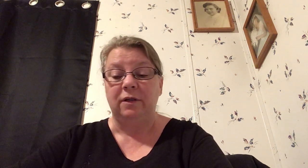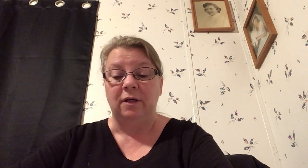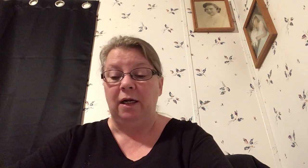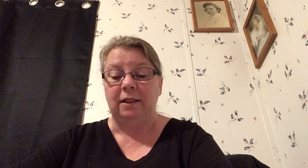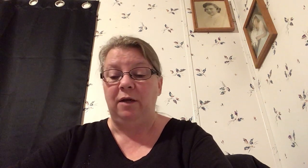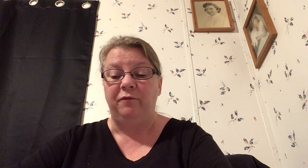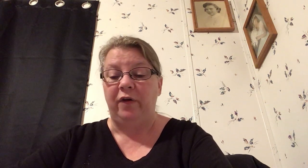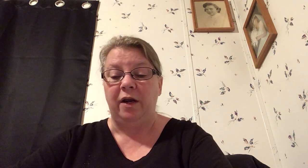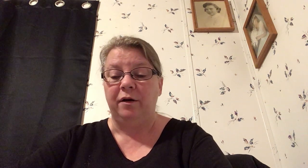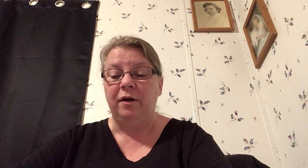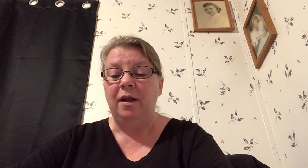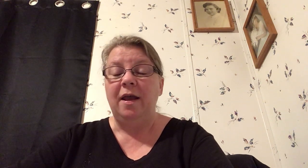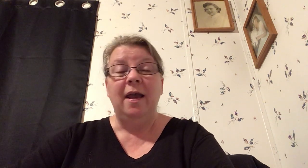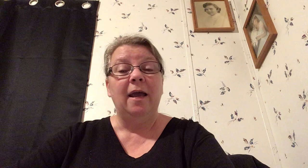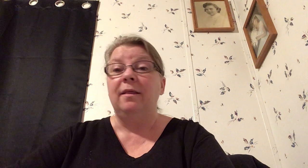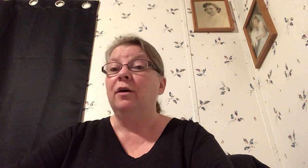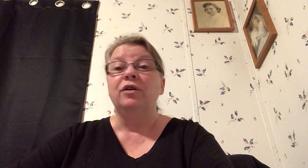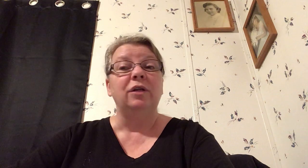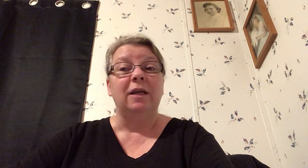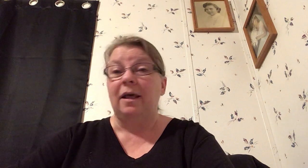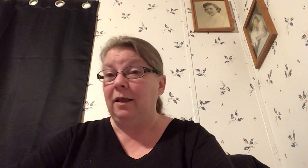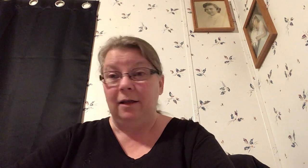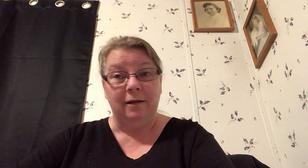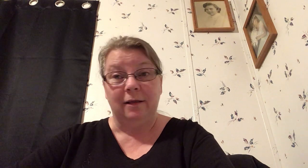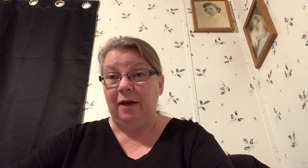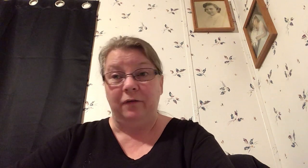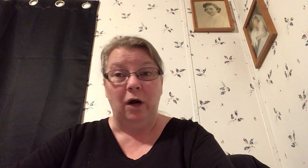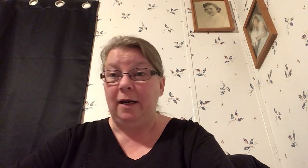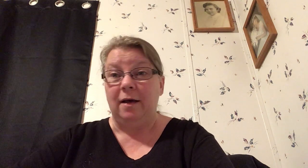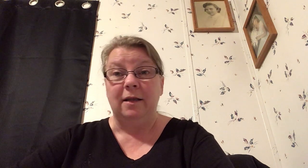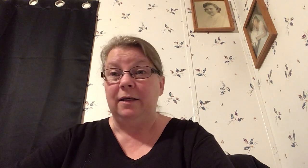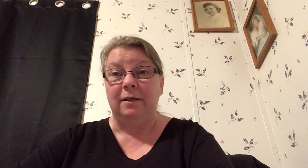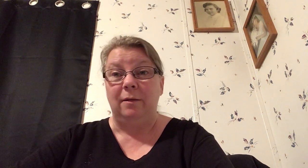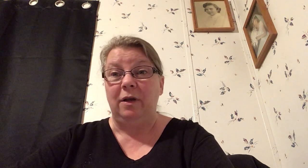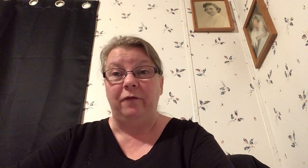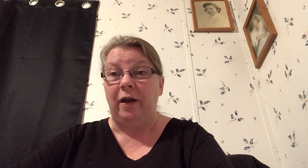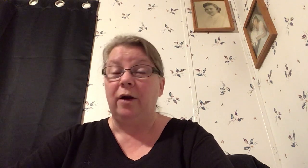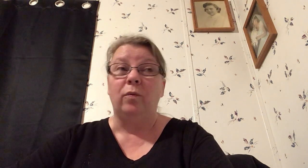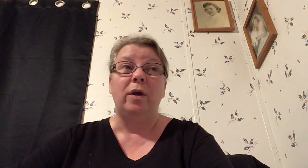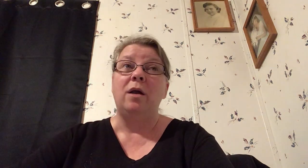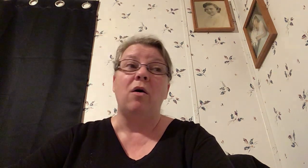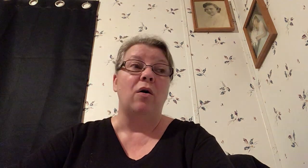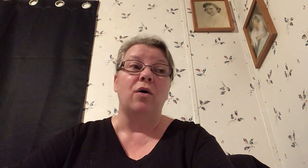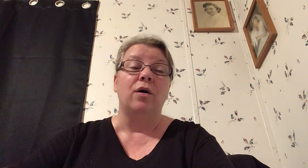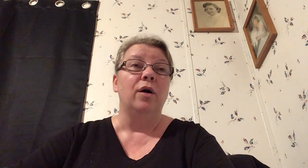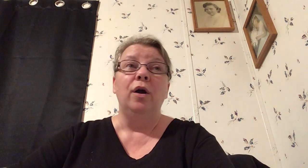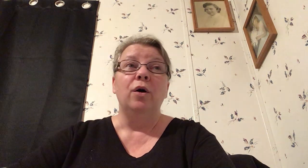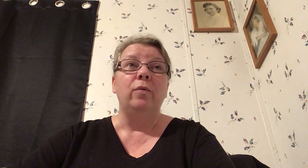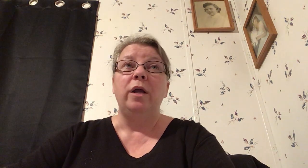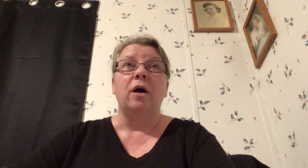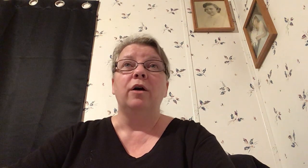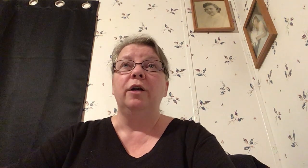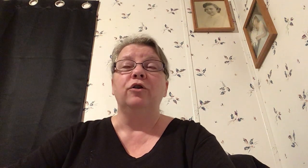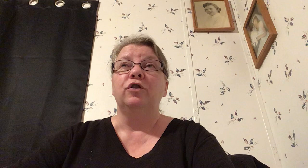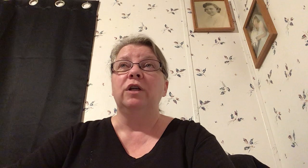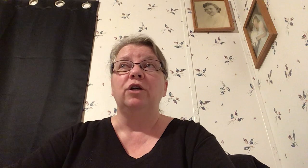does not seem fair and there is nothing in this life right now that is seeming fair we are we are under such